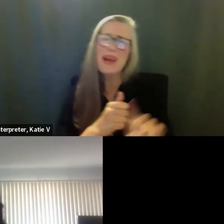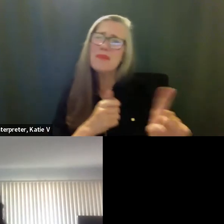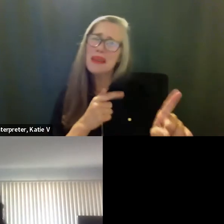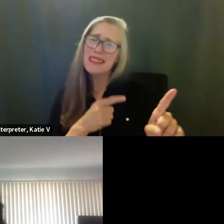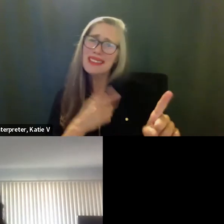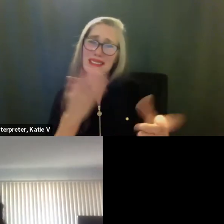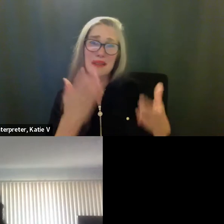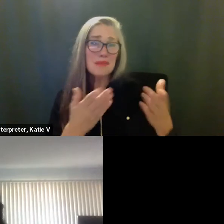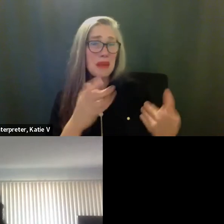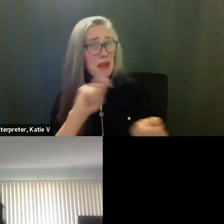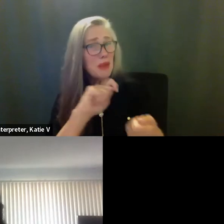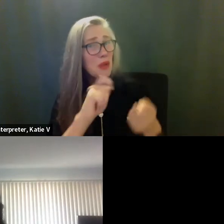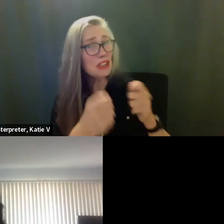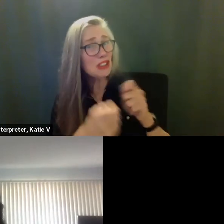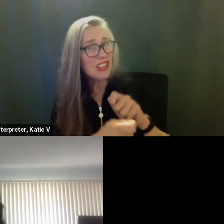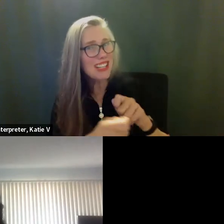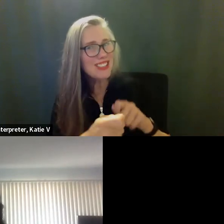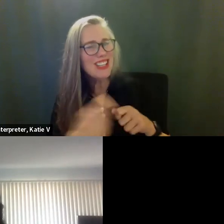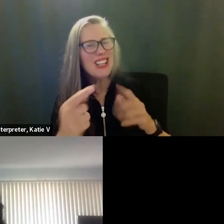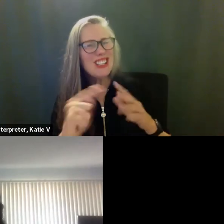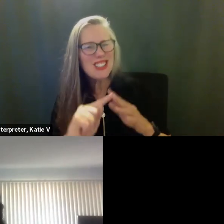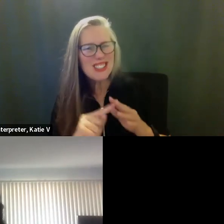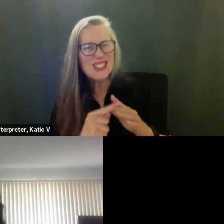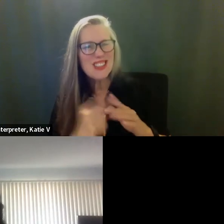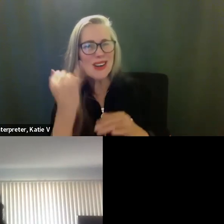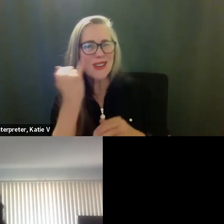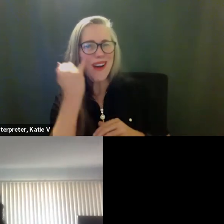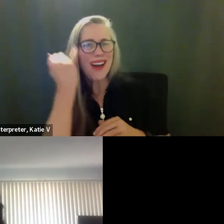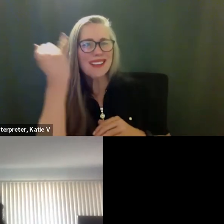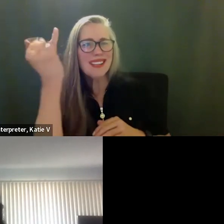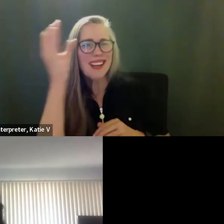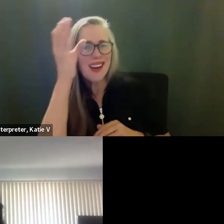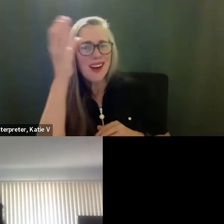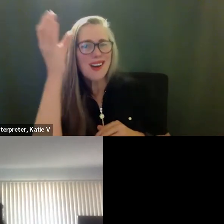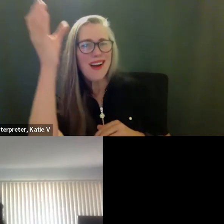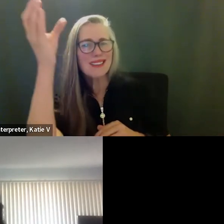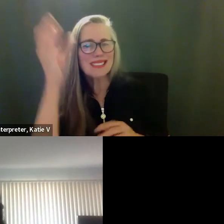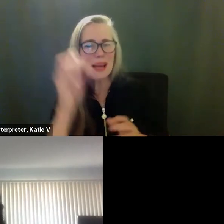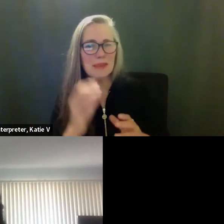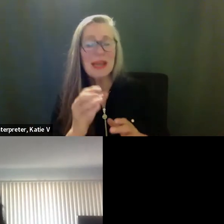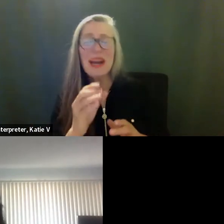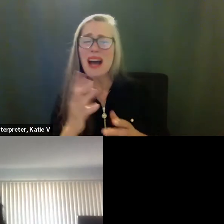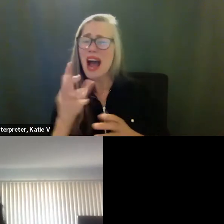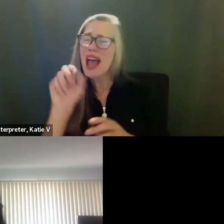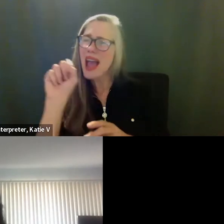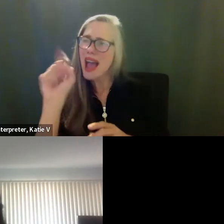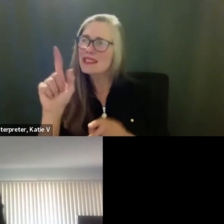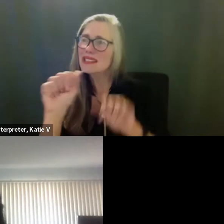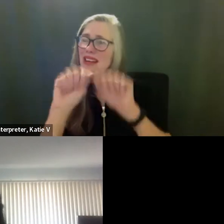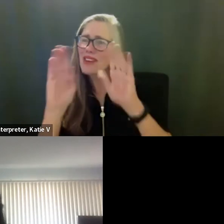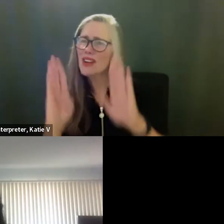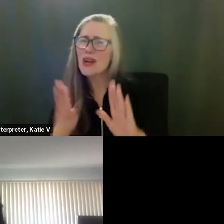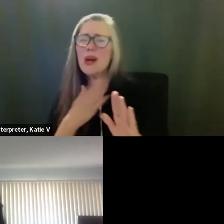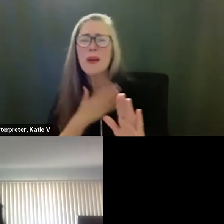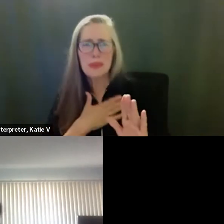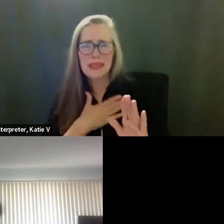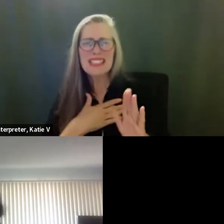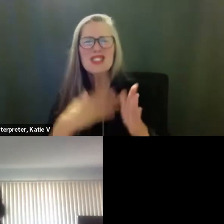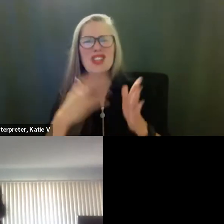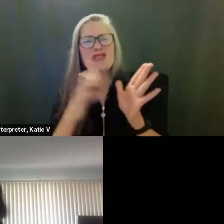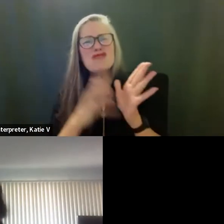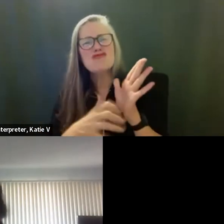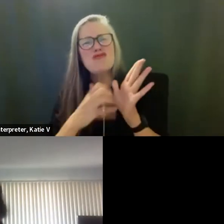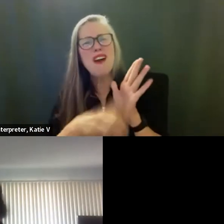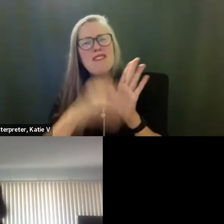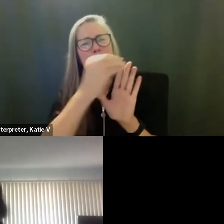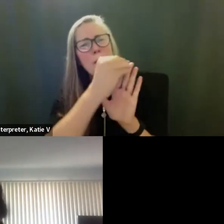change with time. It's just, I asked our architect to, to make sure that with, with this, just the text of what they're planning to do